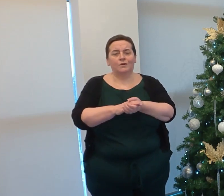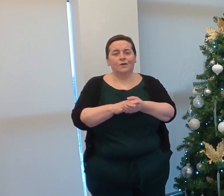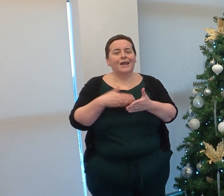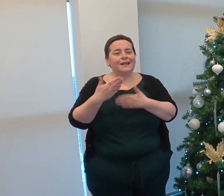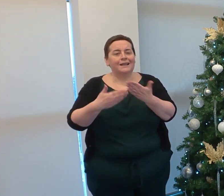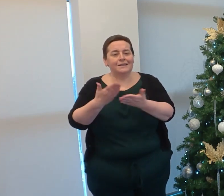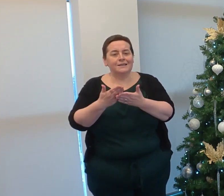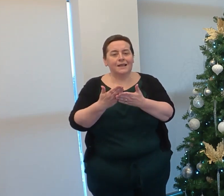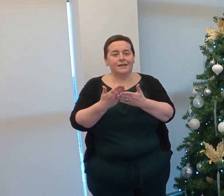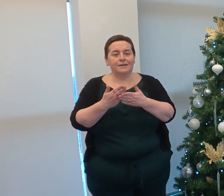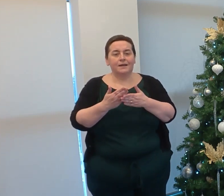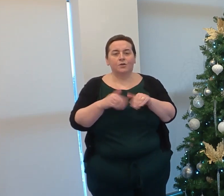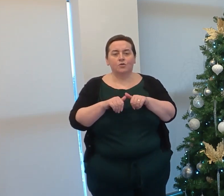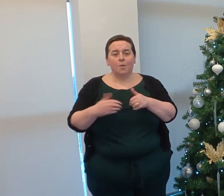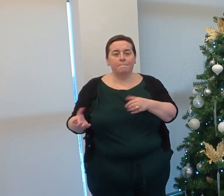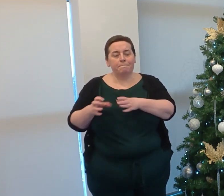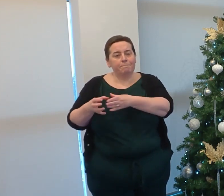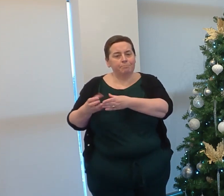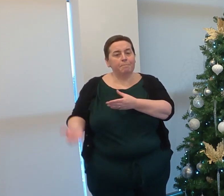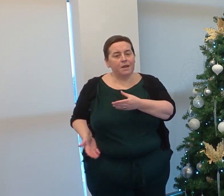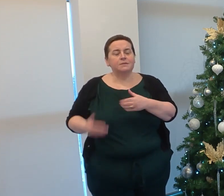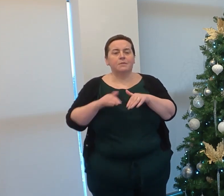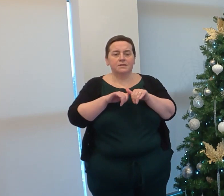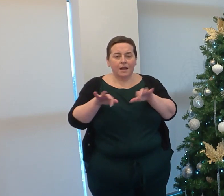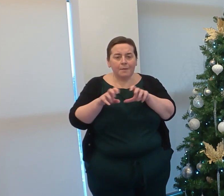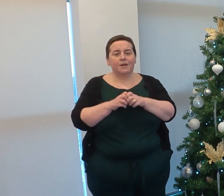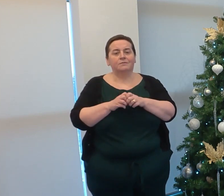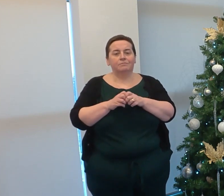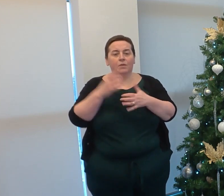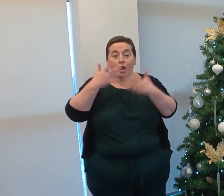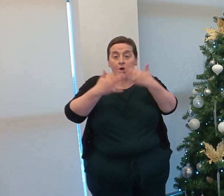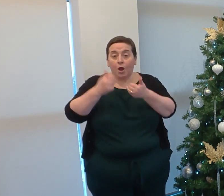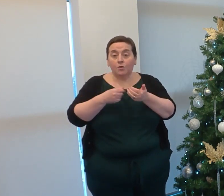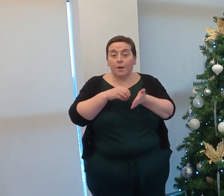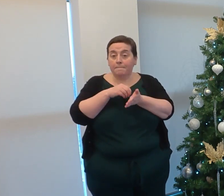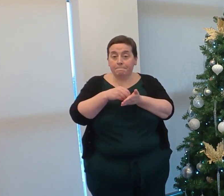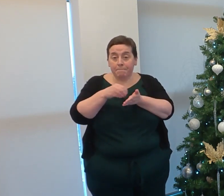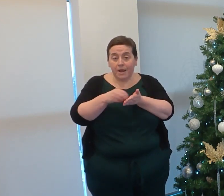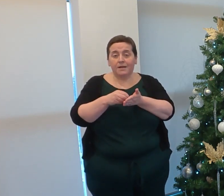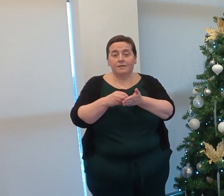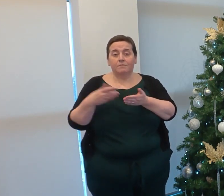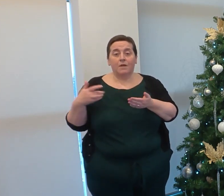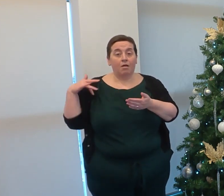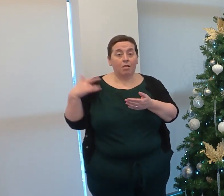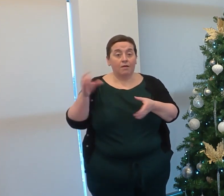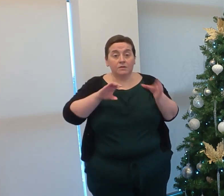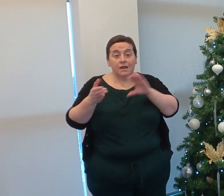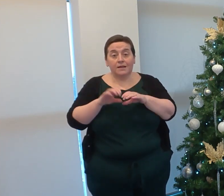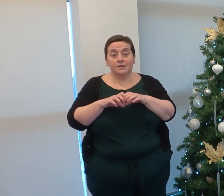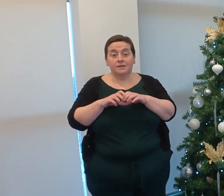of frameworks extending to business admin, accounting and payroll, life sciences,